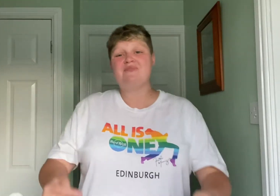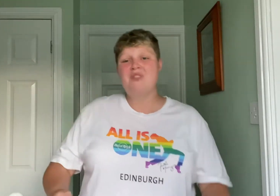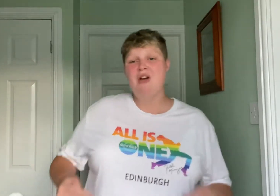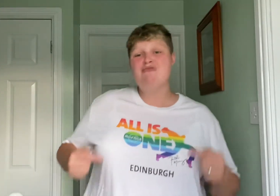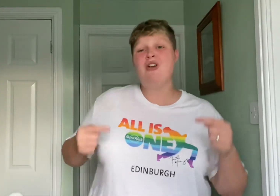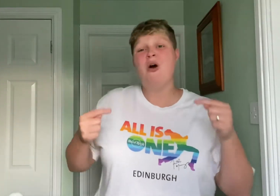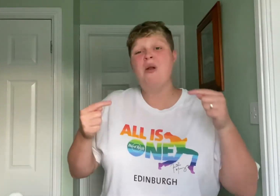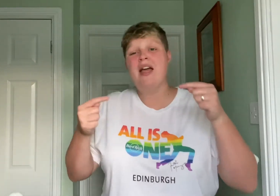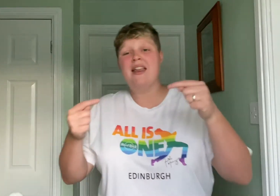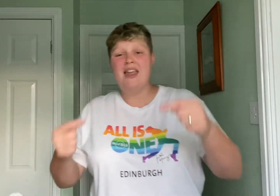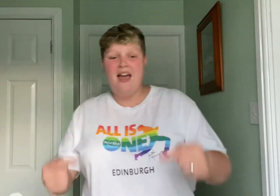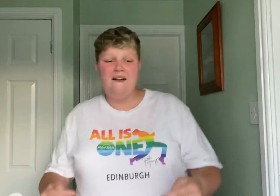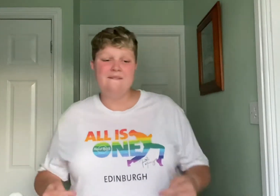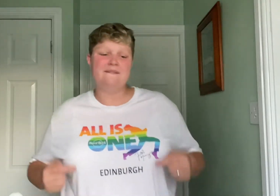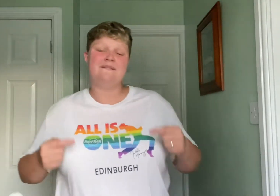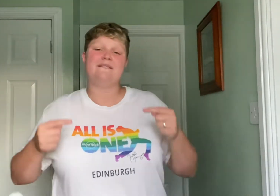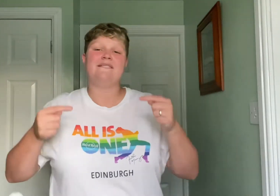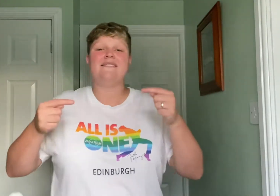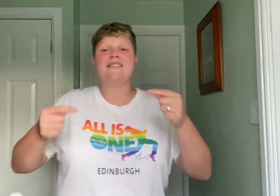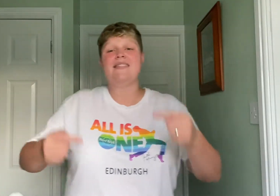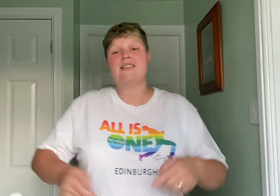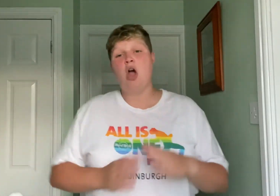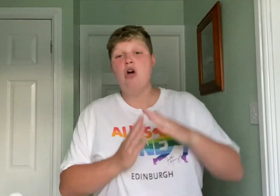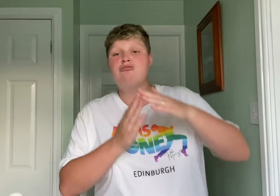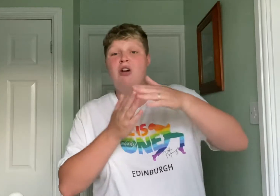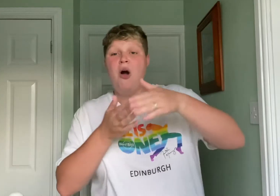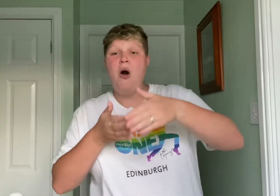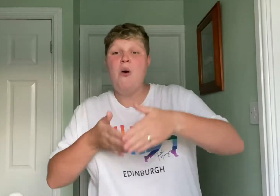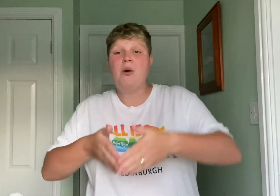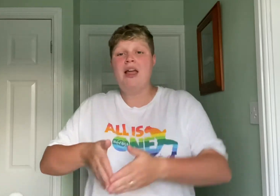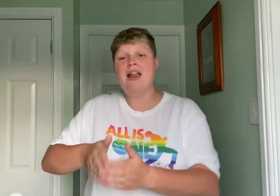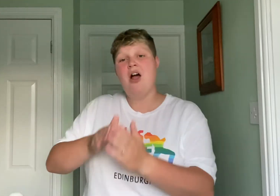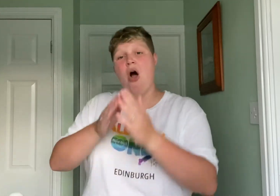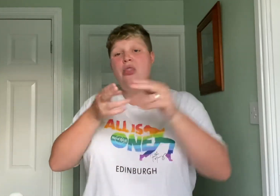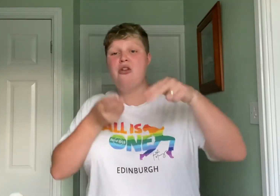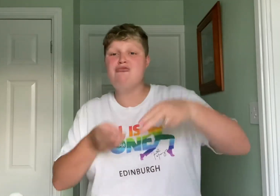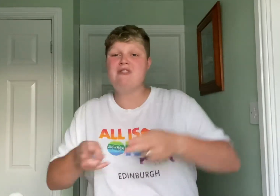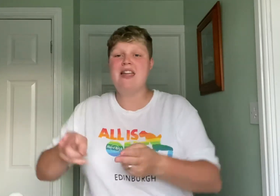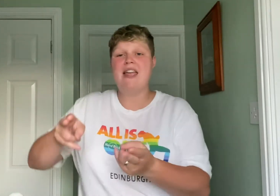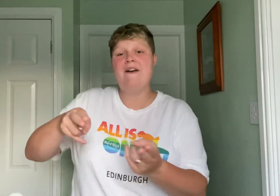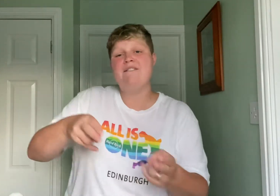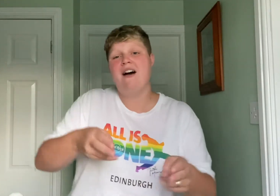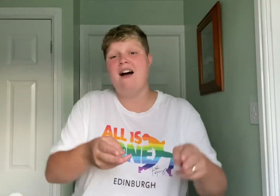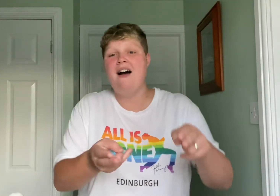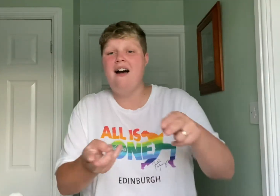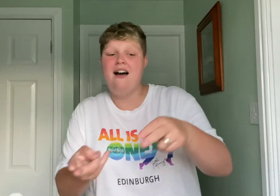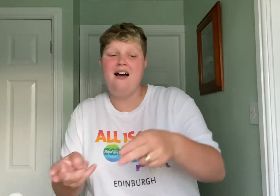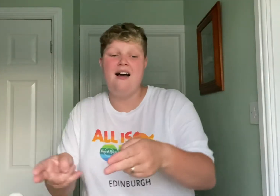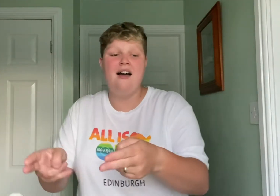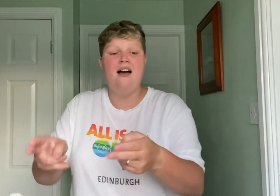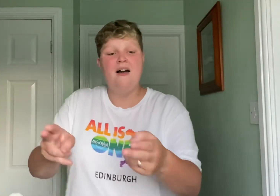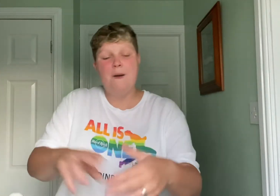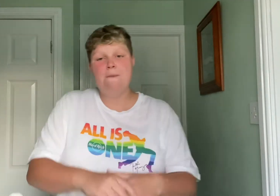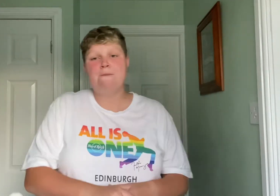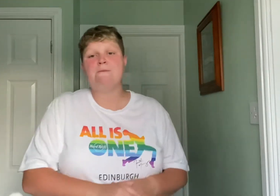rolling, yeah, ooh, rolling on the river, on the